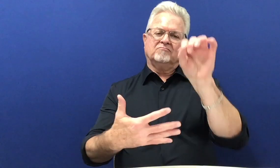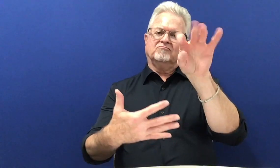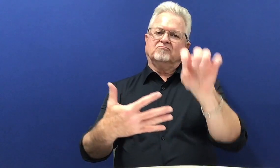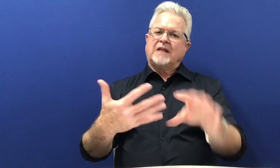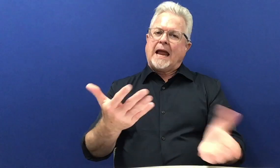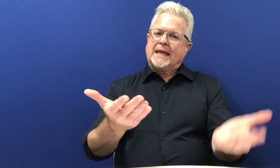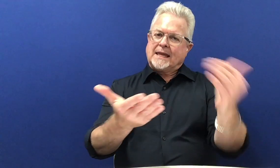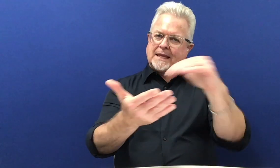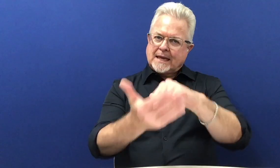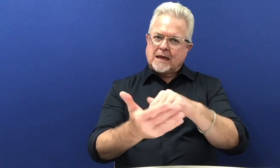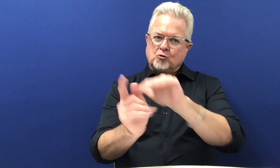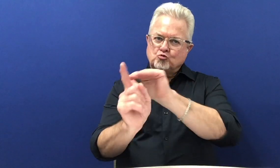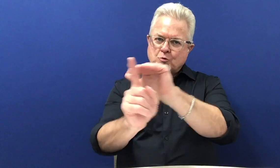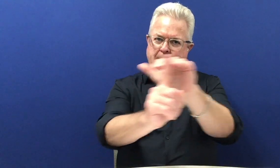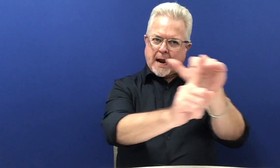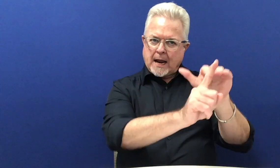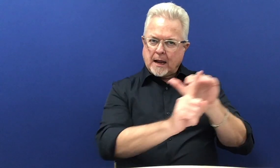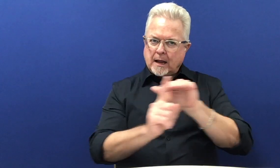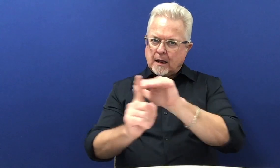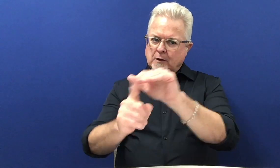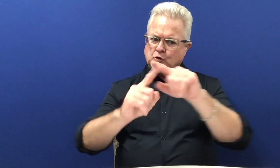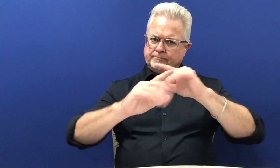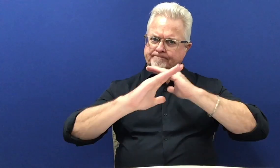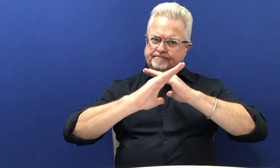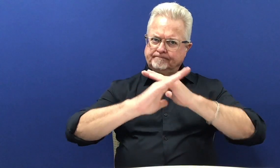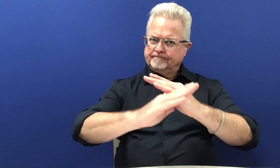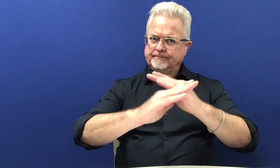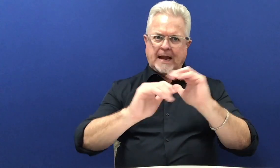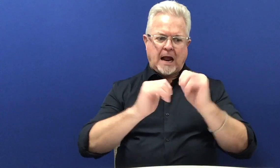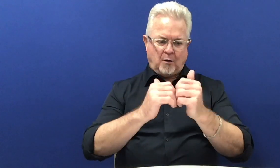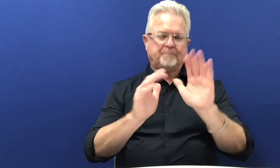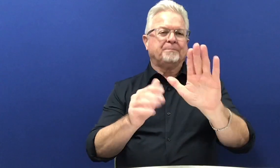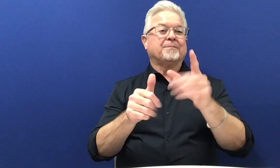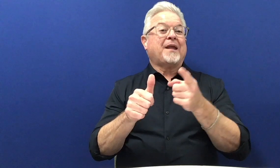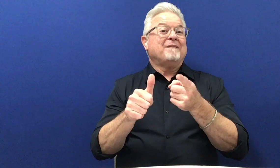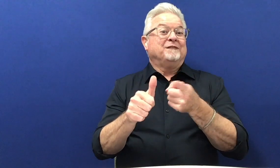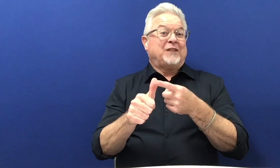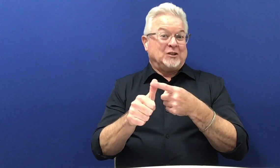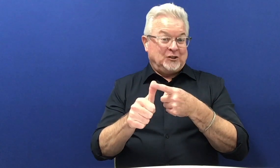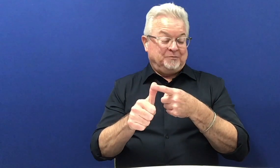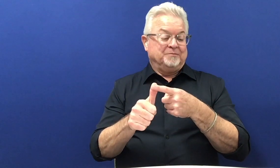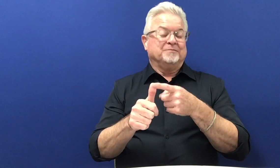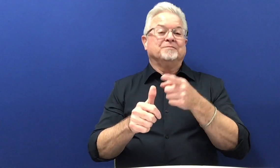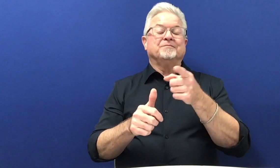messages are very similar from year to year. So this serves as a reminder of how to stay healthy.